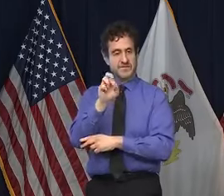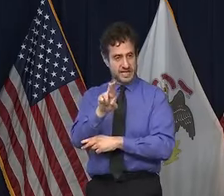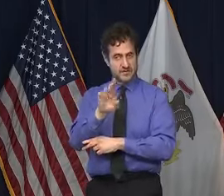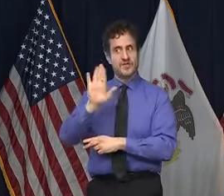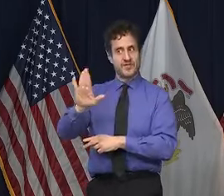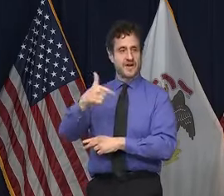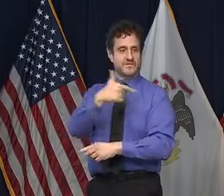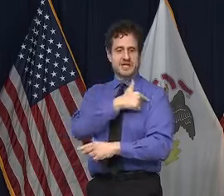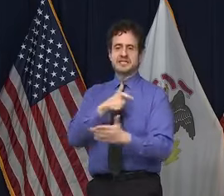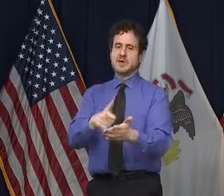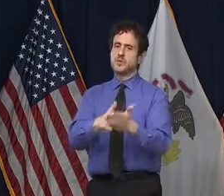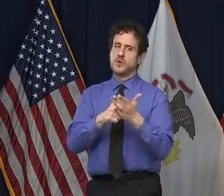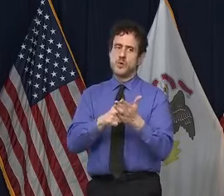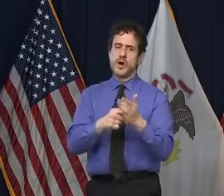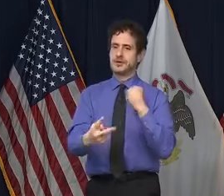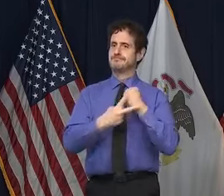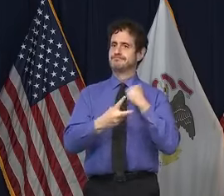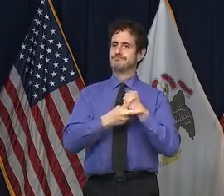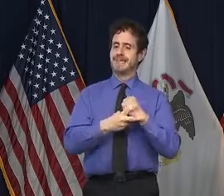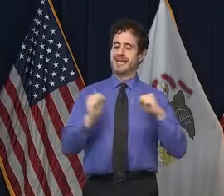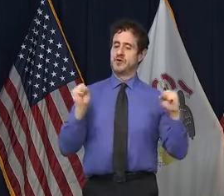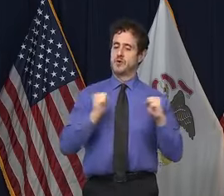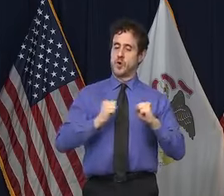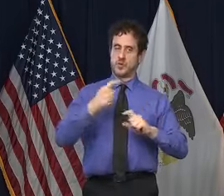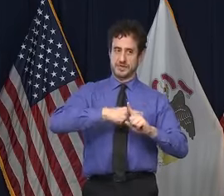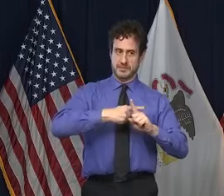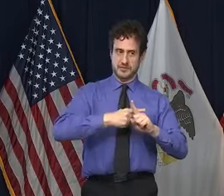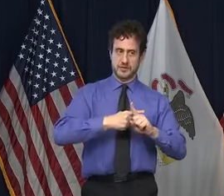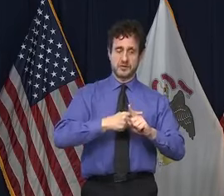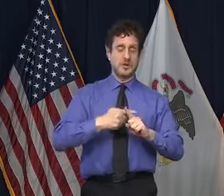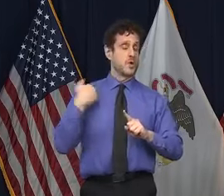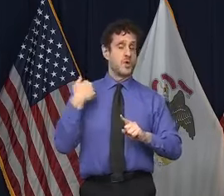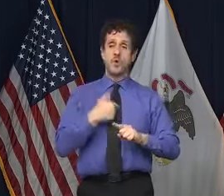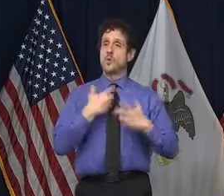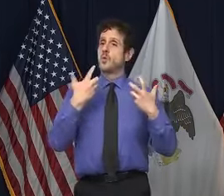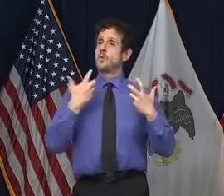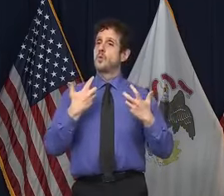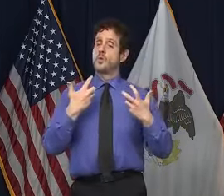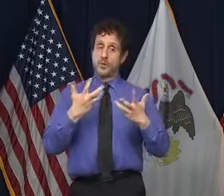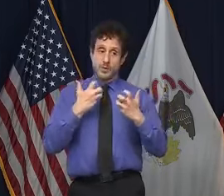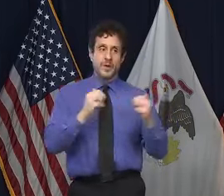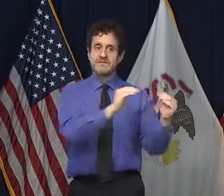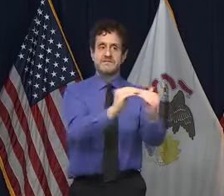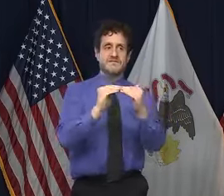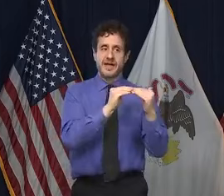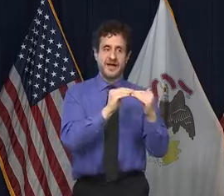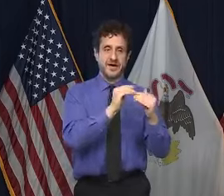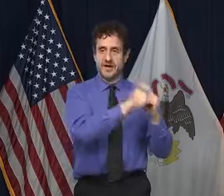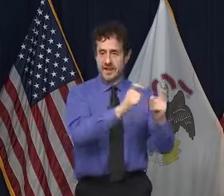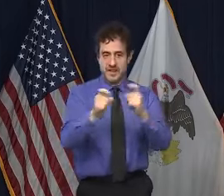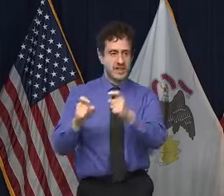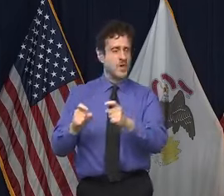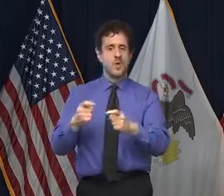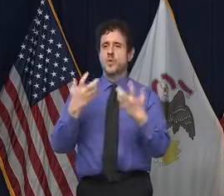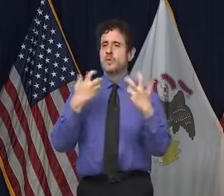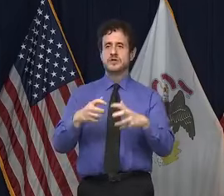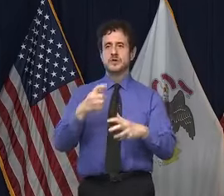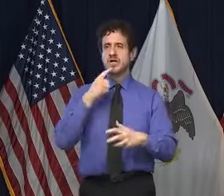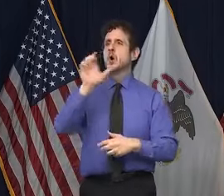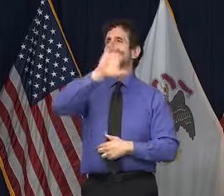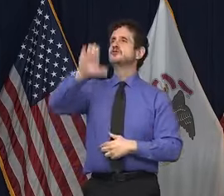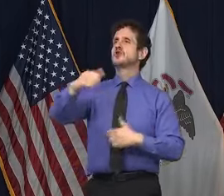So we know that we want to have an equitable distribution. We don't want any corner, no nook or cranny of the state should be left